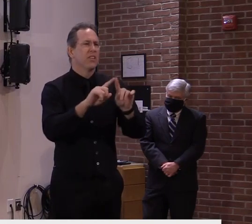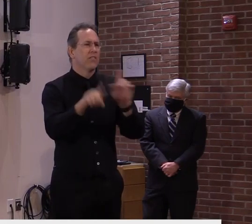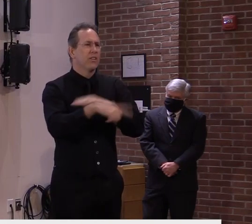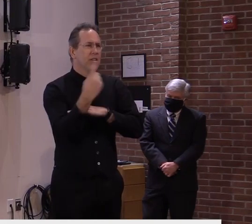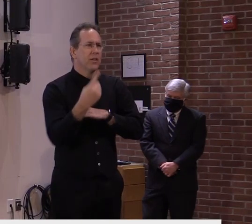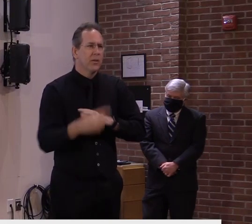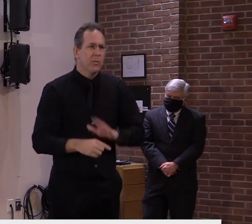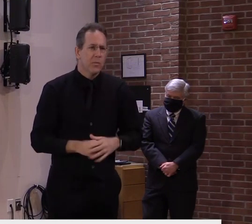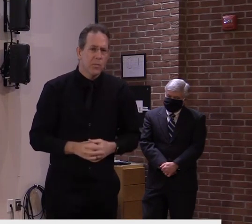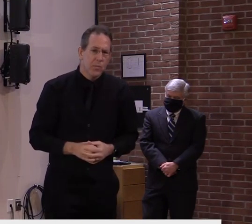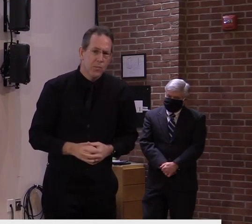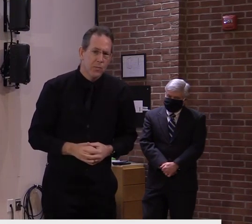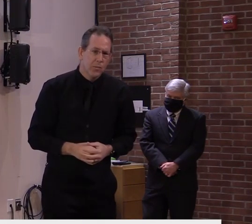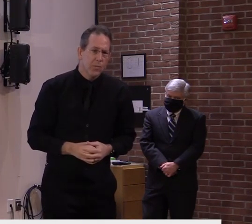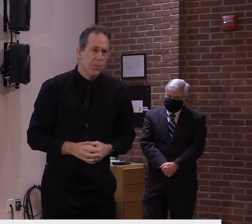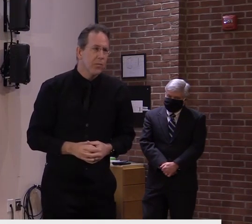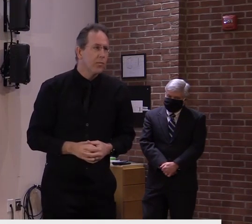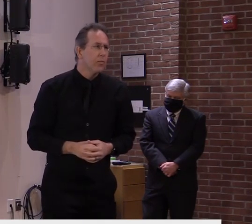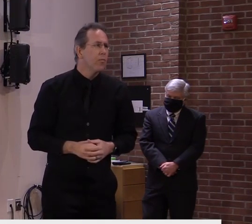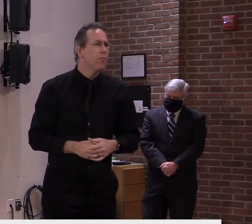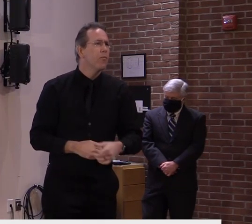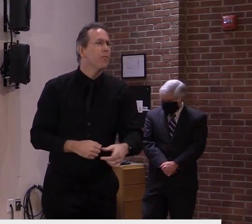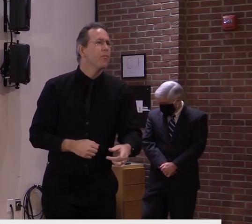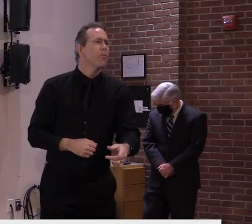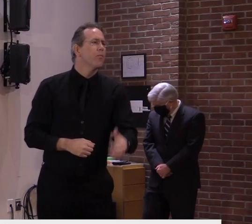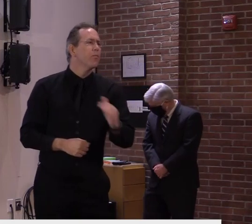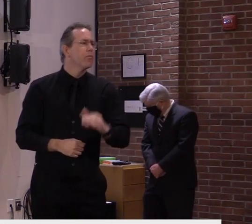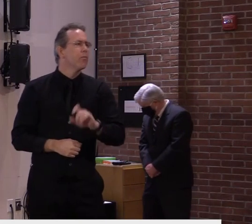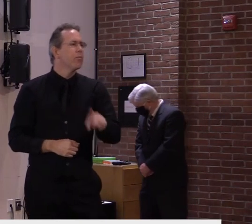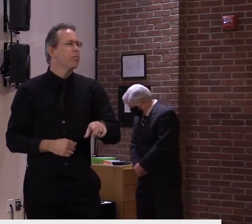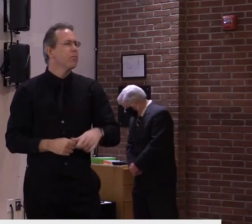All right, Andrew, Caledonian Wrecker.